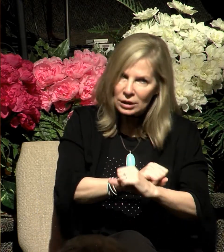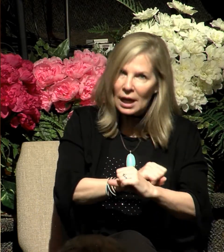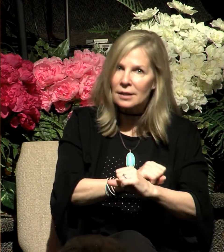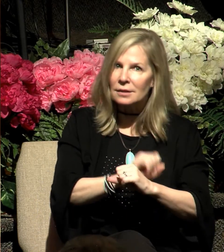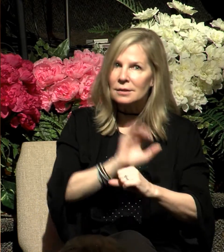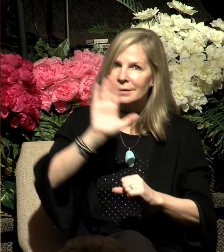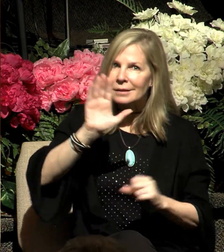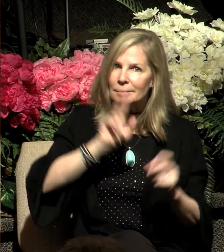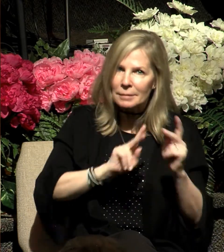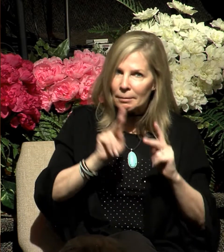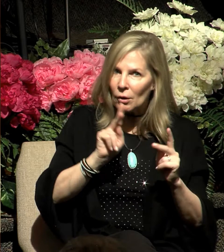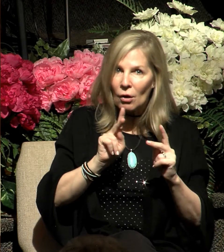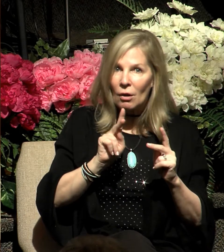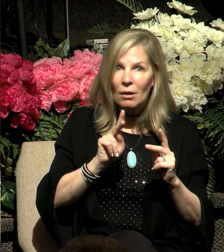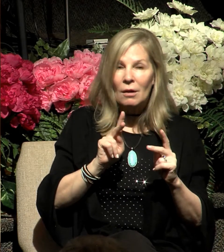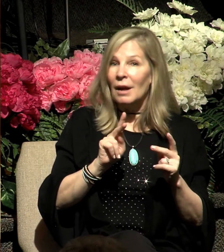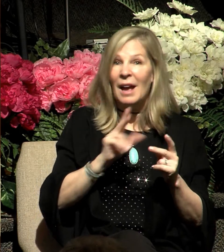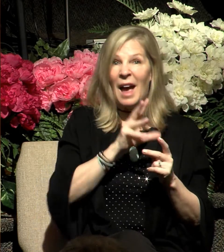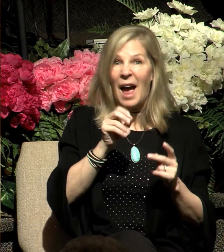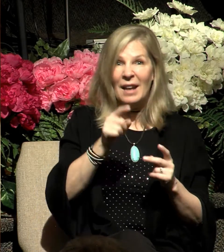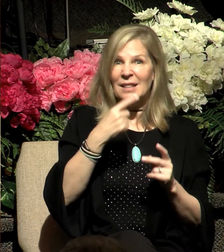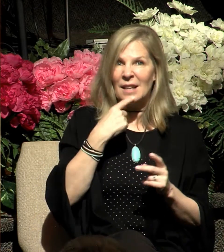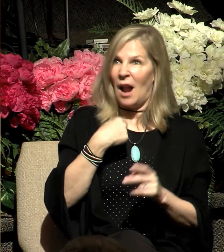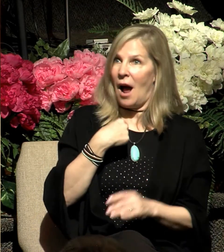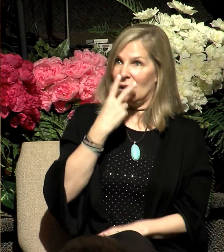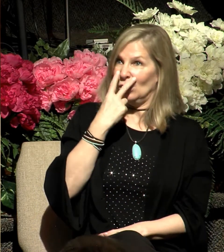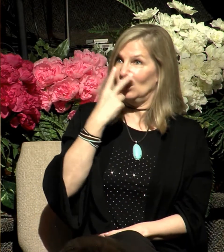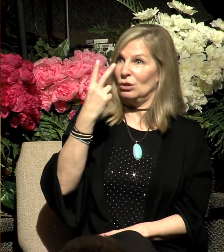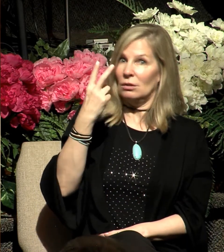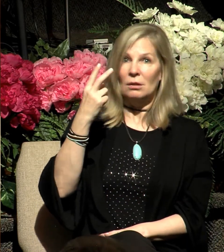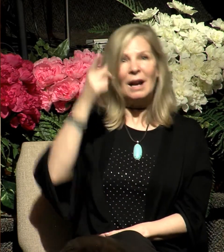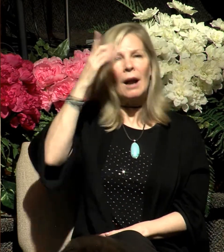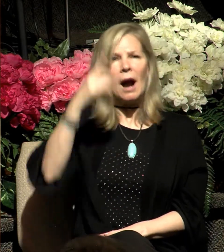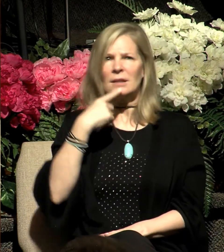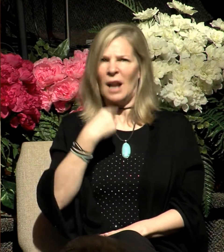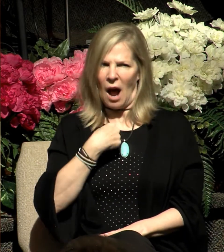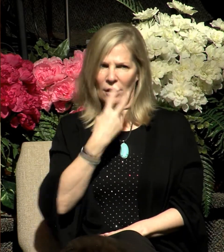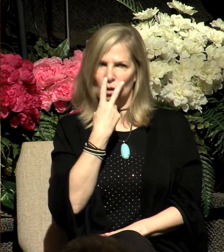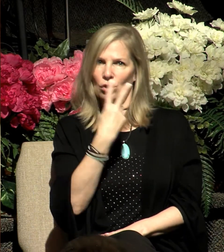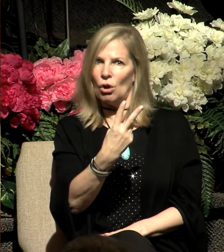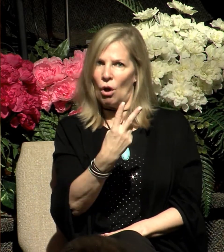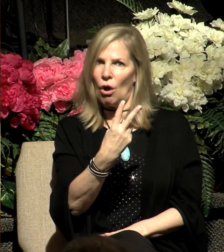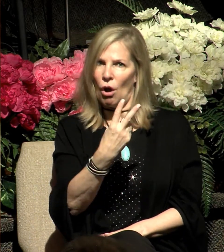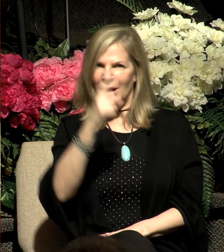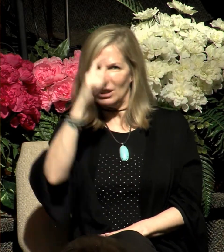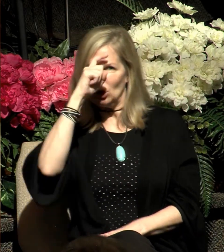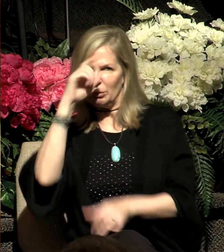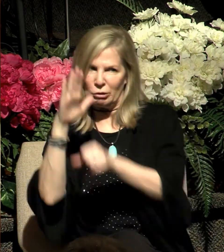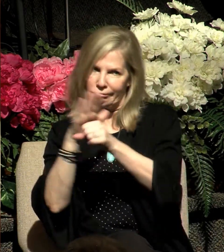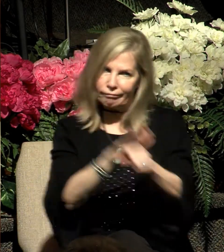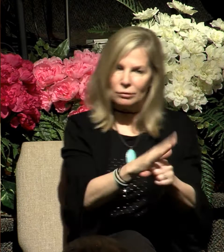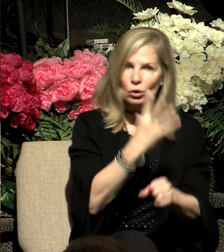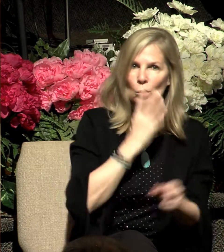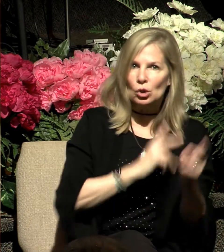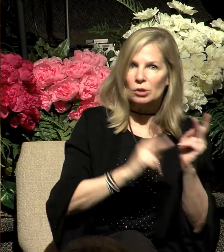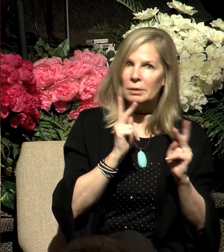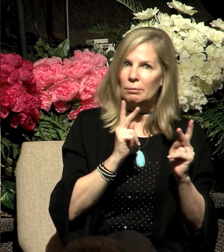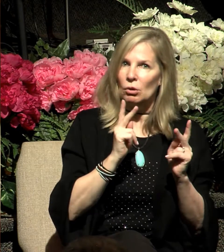care for them. And he says that he has seen the oppression of the Egyptians, and he's not indifferent to the groans